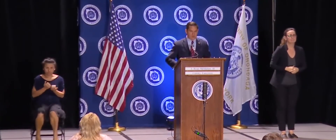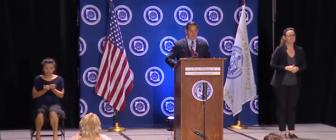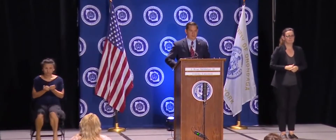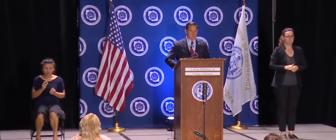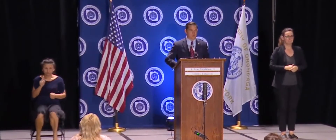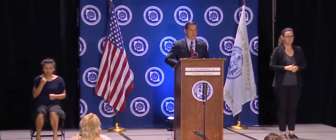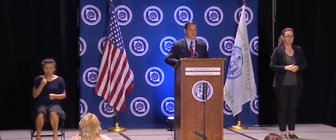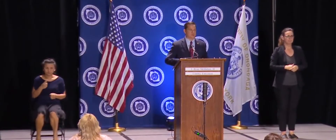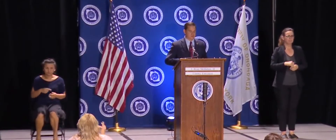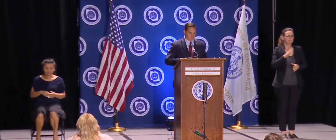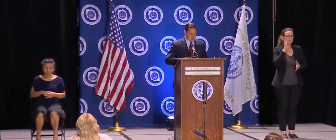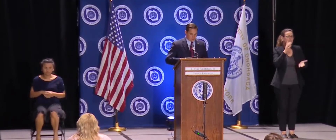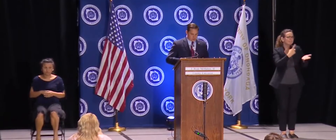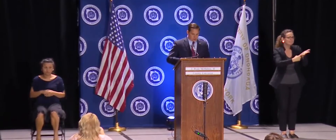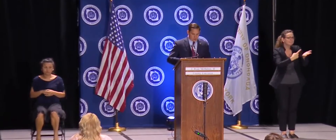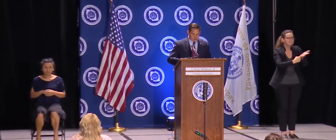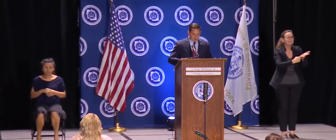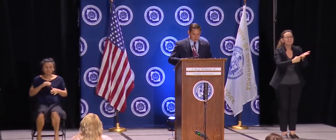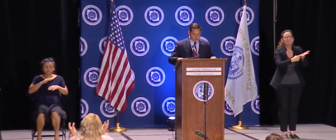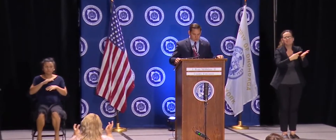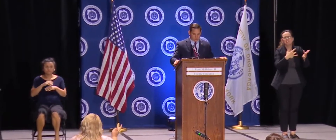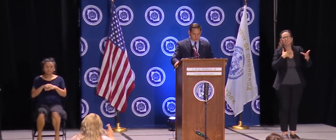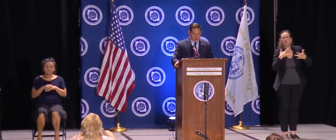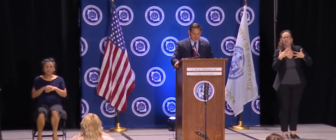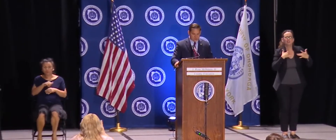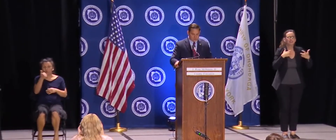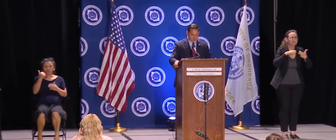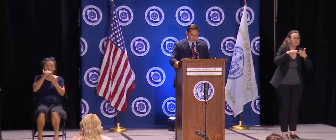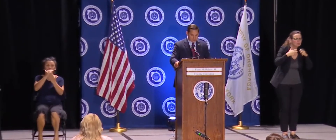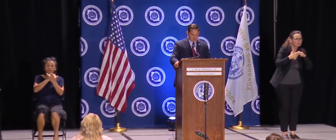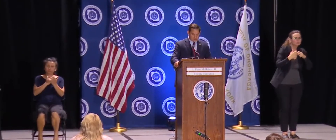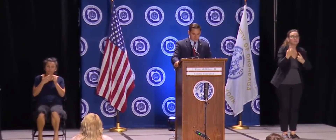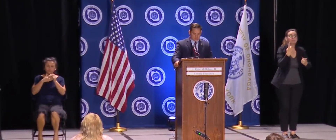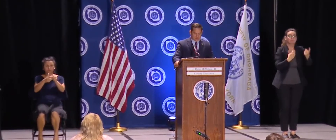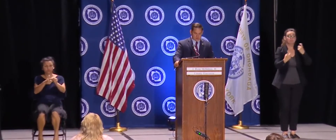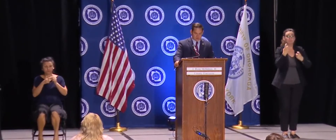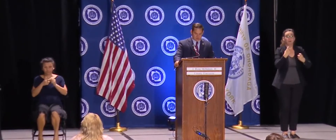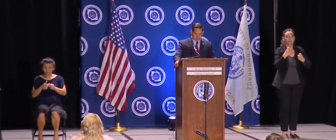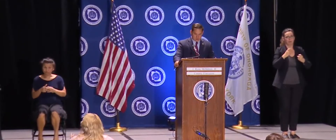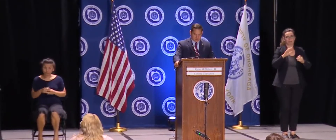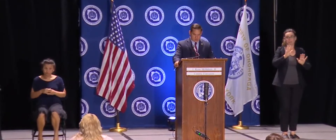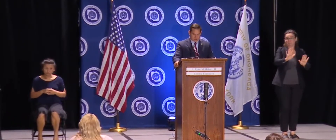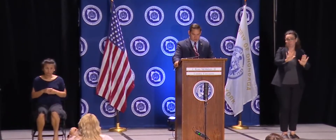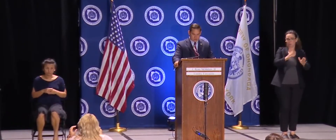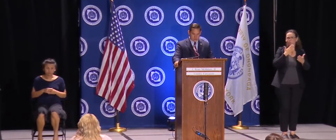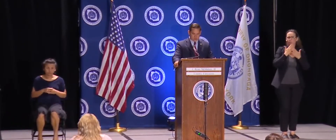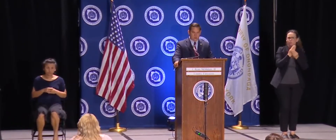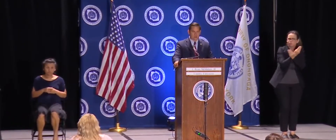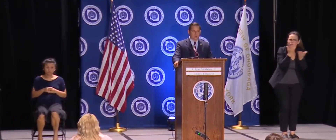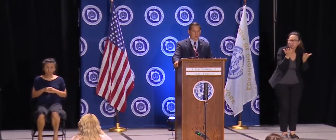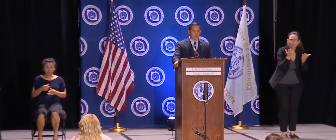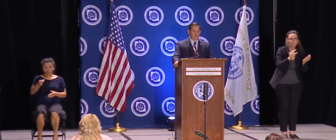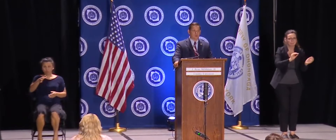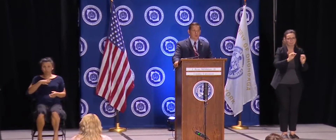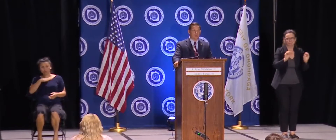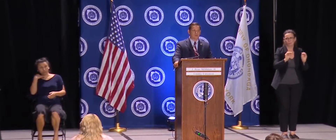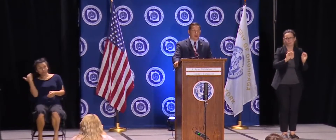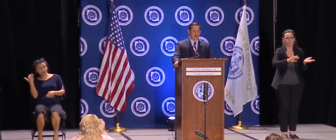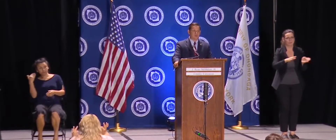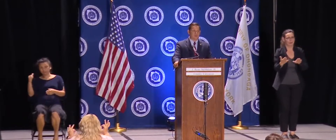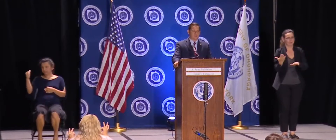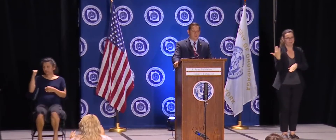issues and take some questions. Good news, no new deaths since yesterday. Still the total of